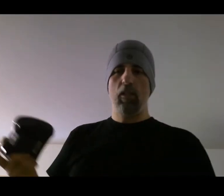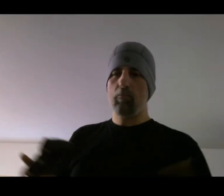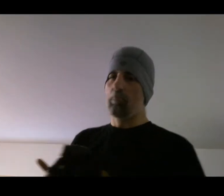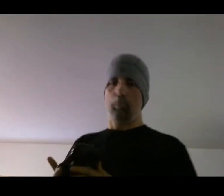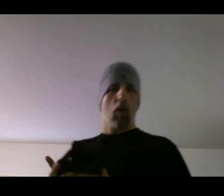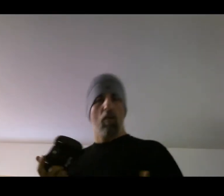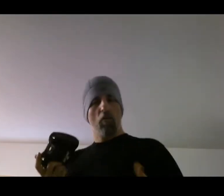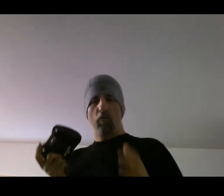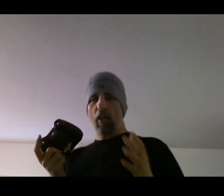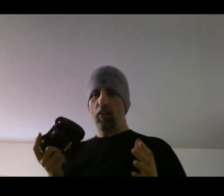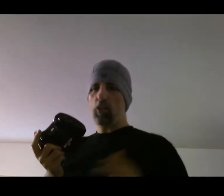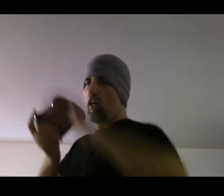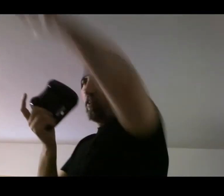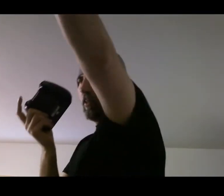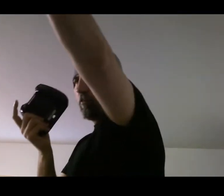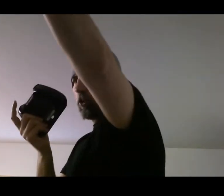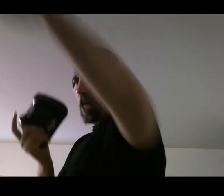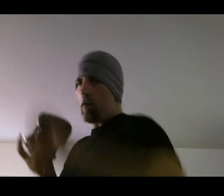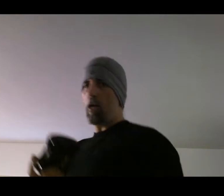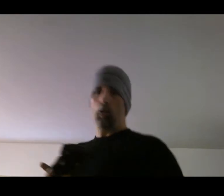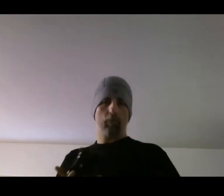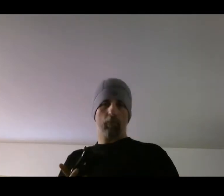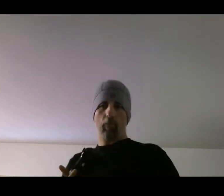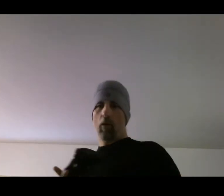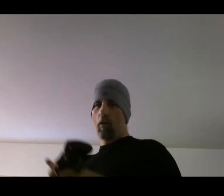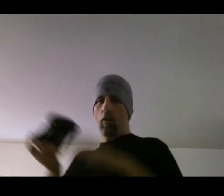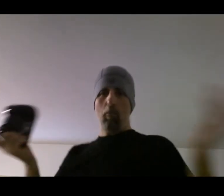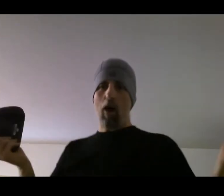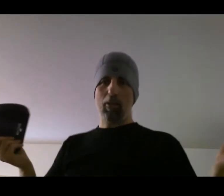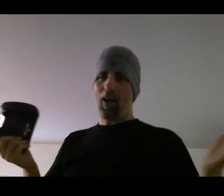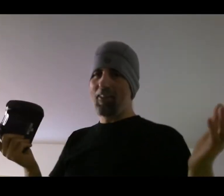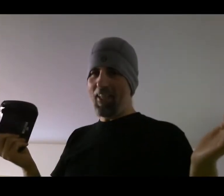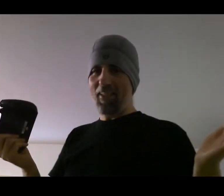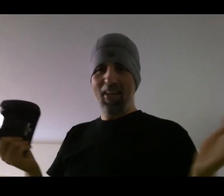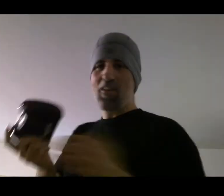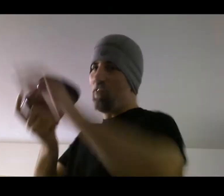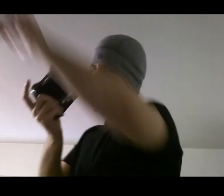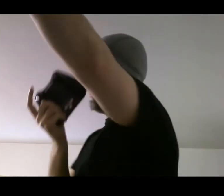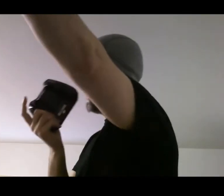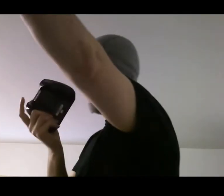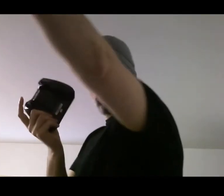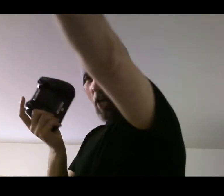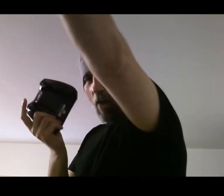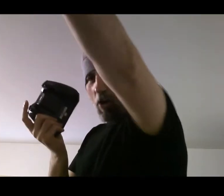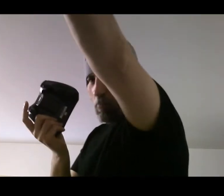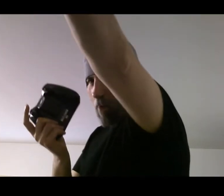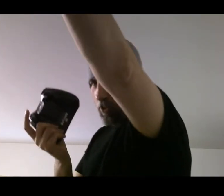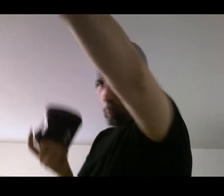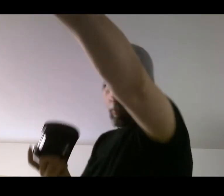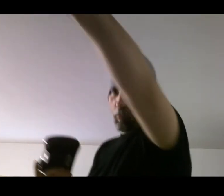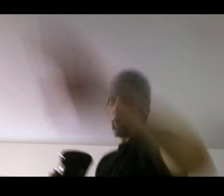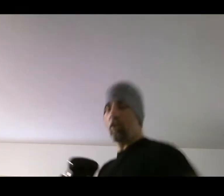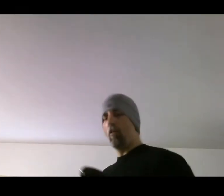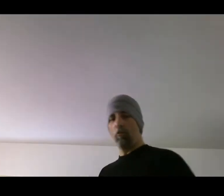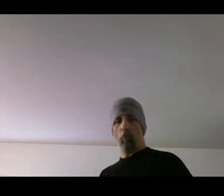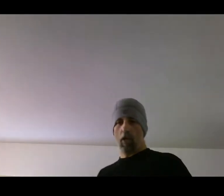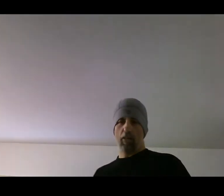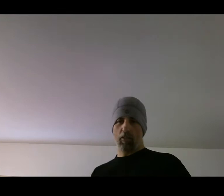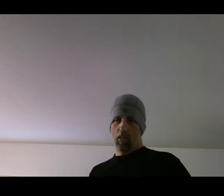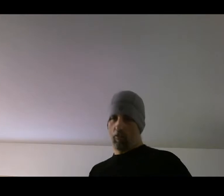fighters leave their jab out. Muhammad Ali would leave his jab out and measure people, put it on their forehead and stuff like